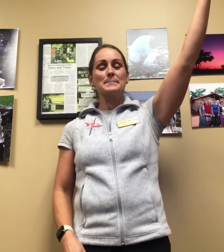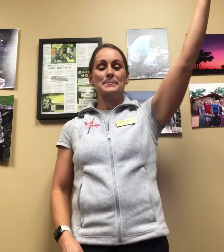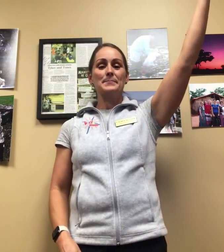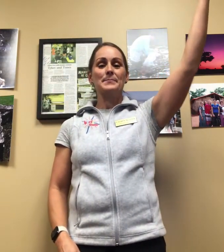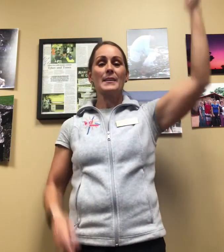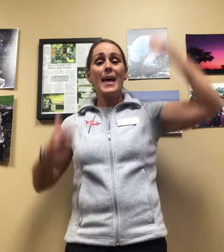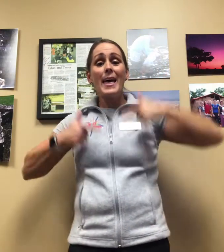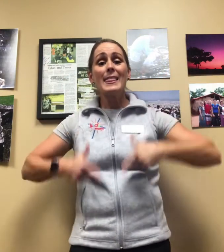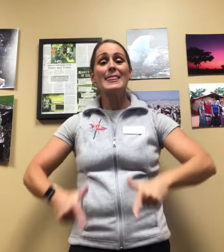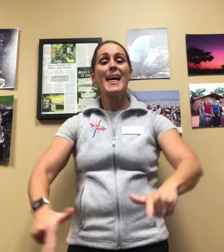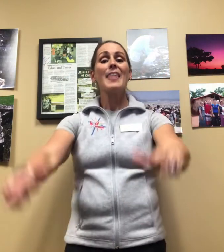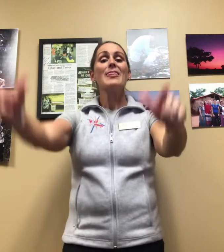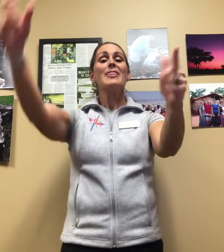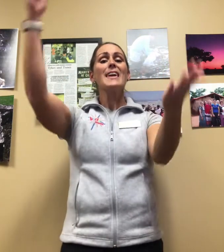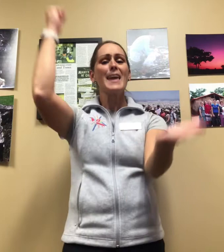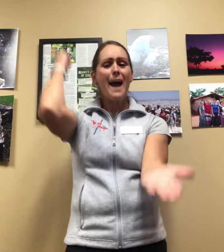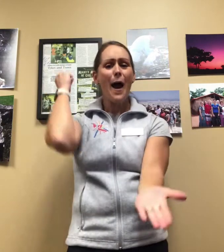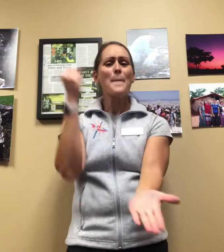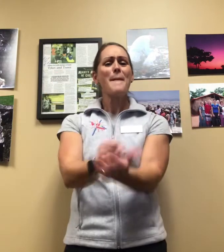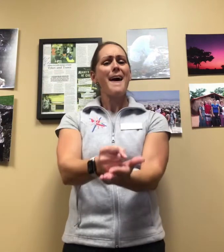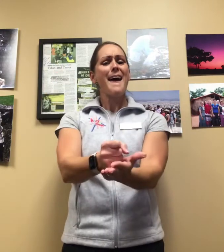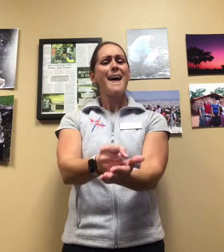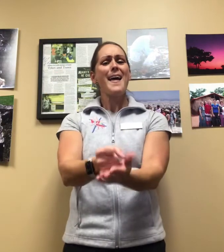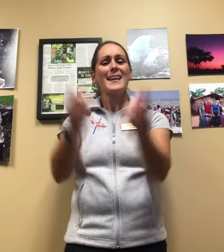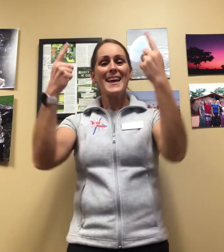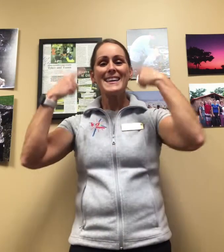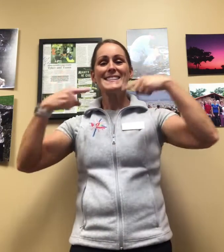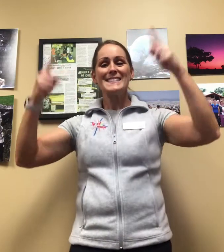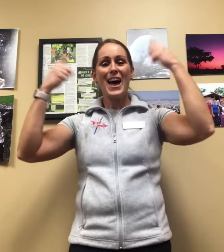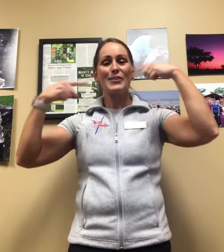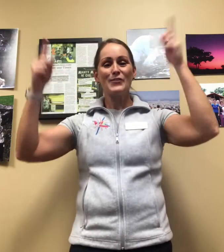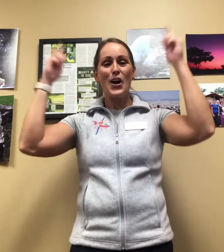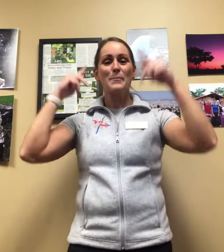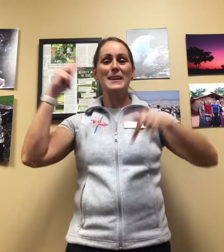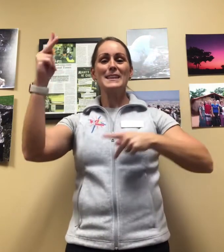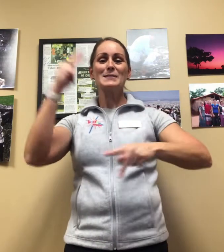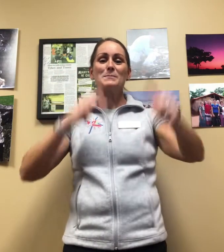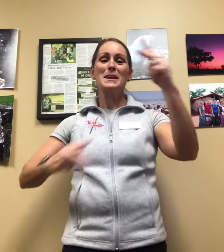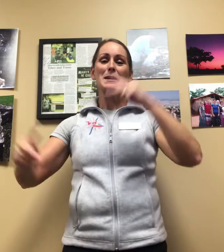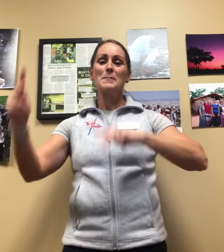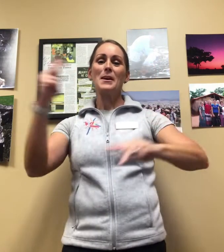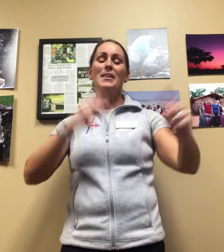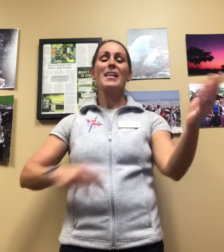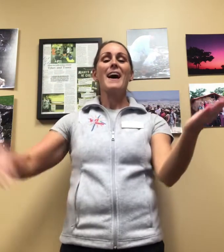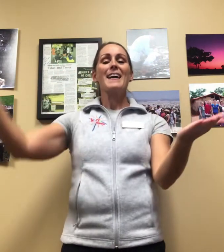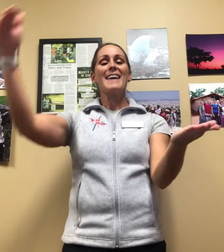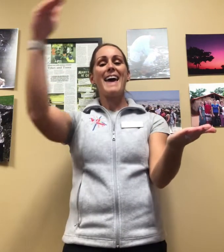Let me amend the sound of his people again